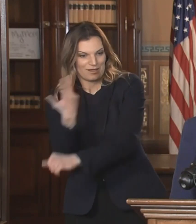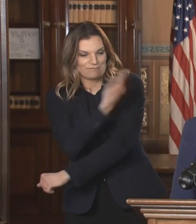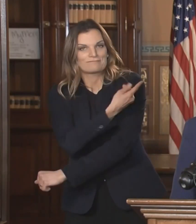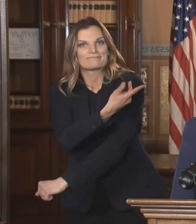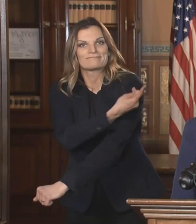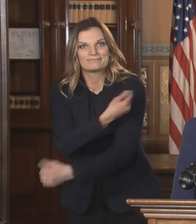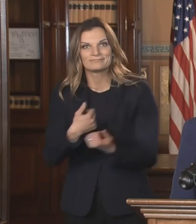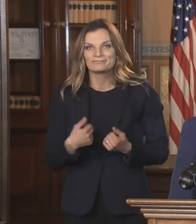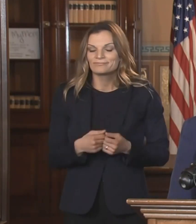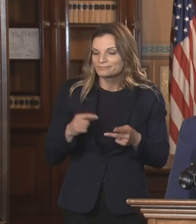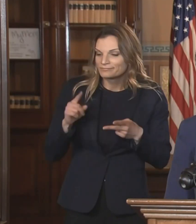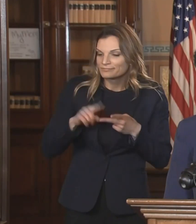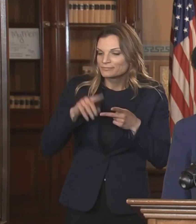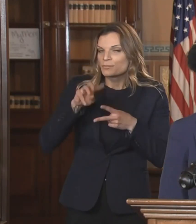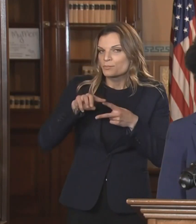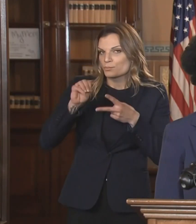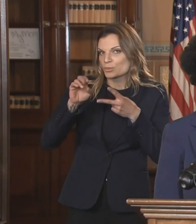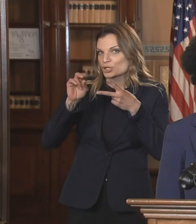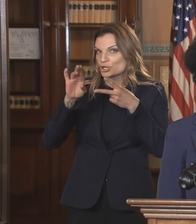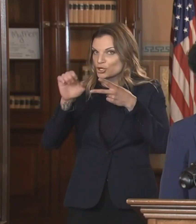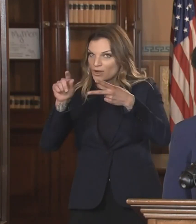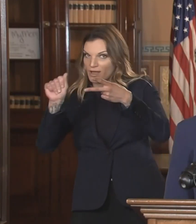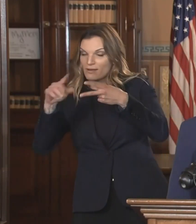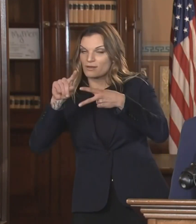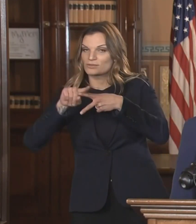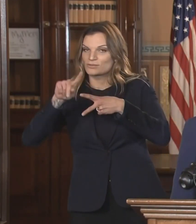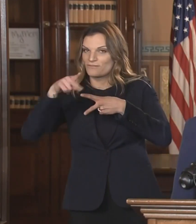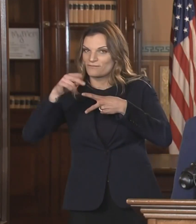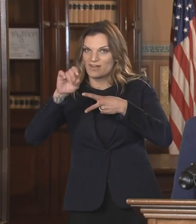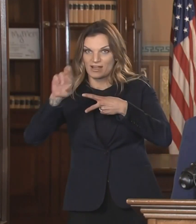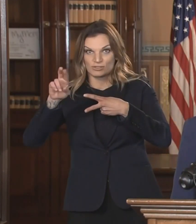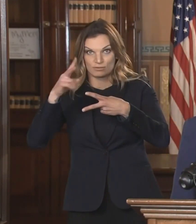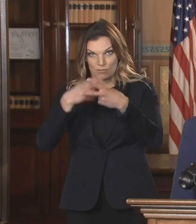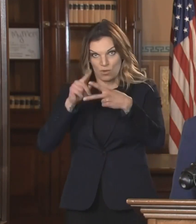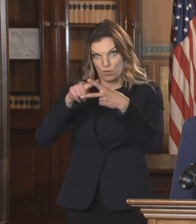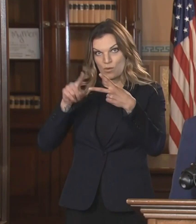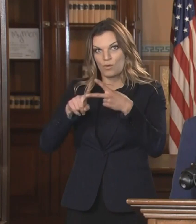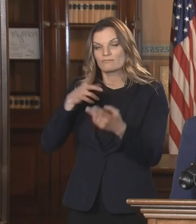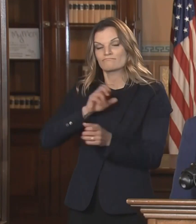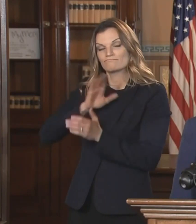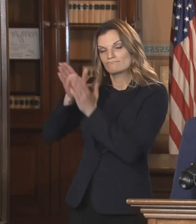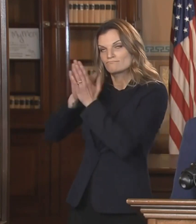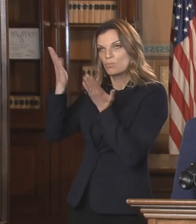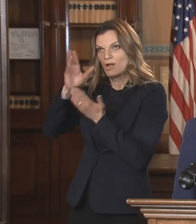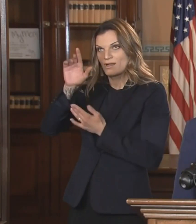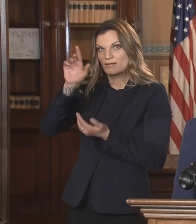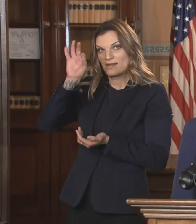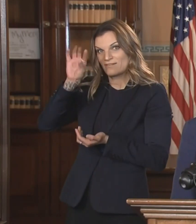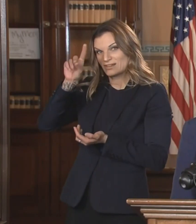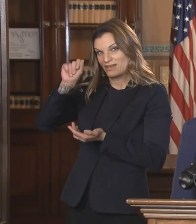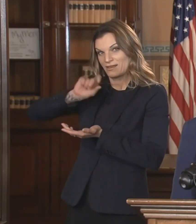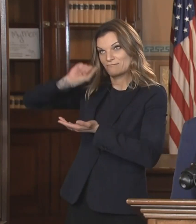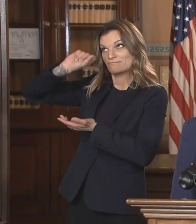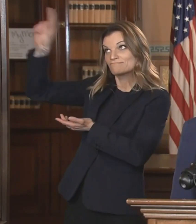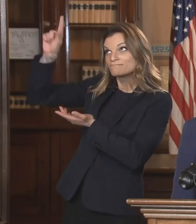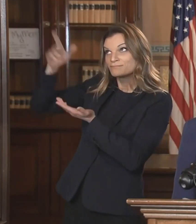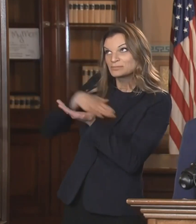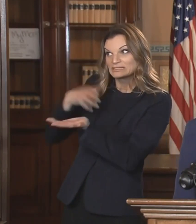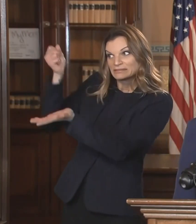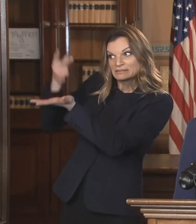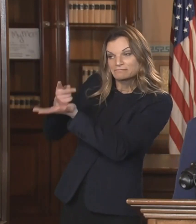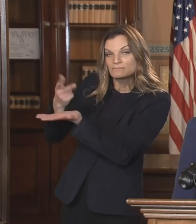manufacturers Pfizer and Moderna have submitted requests to the FDA to be authorized to use in the fight against COVID-19.